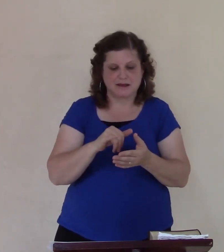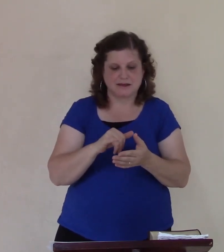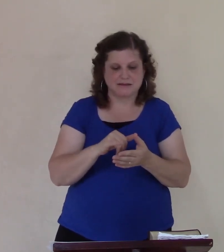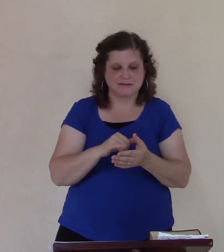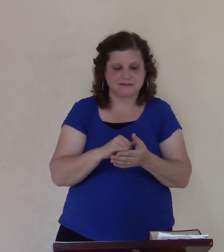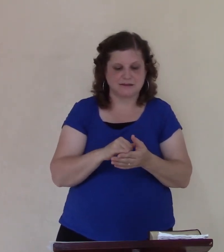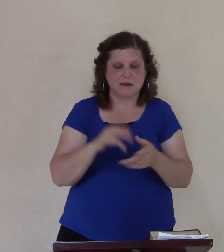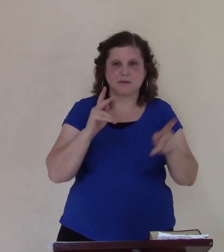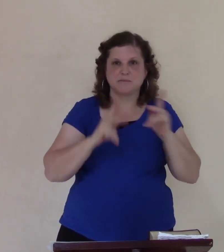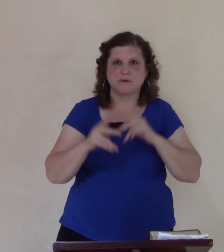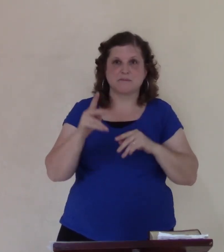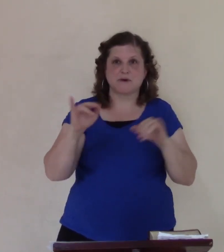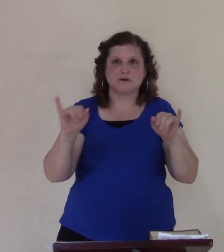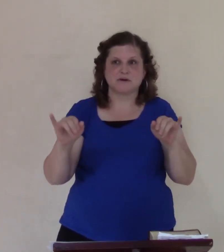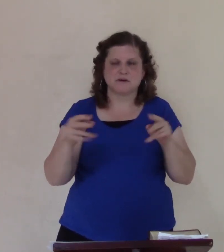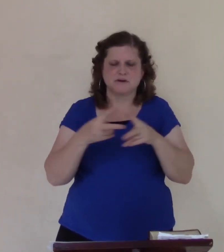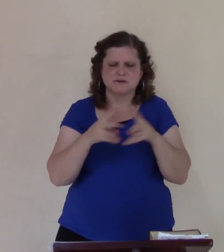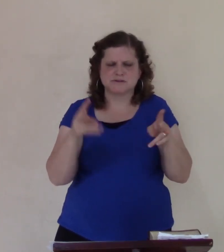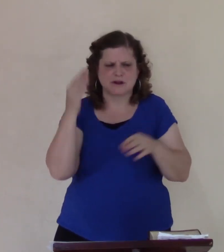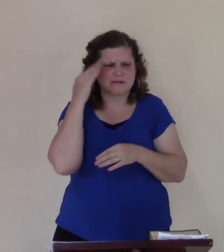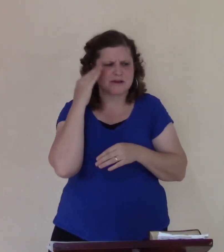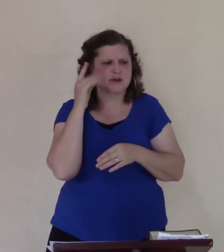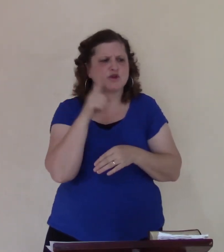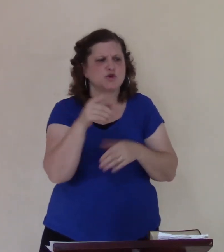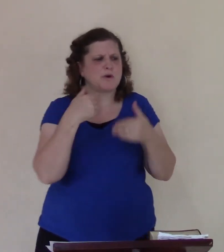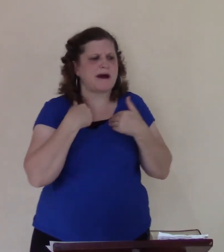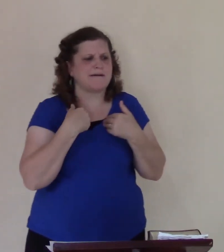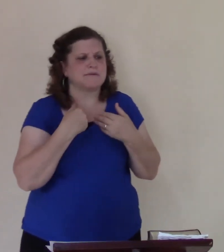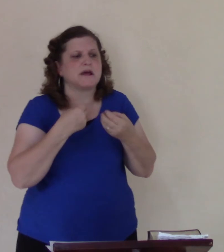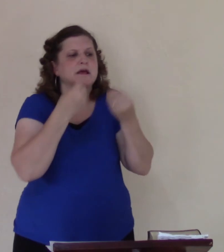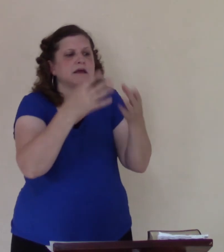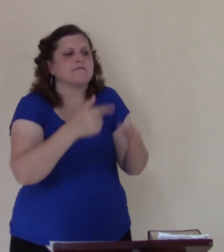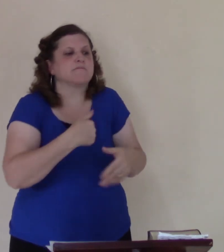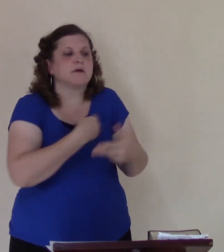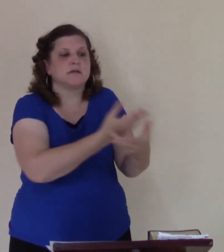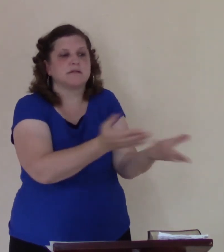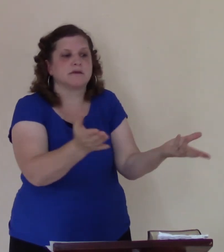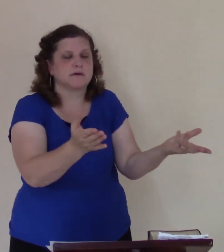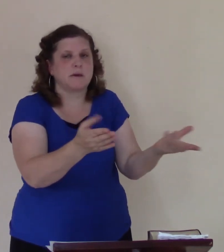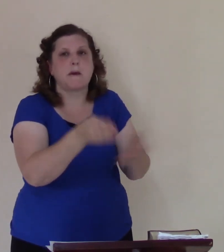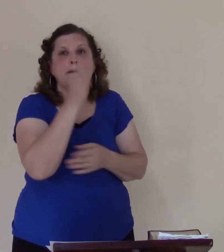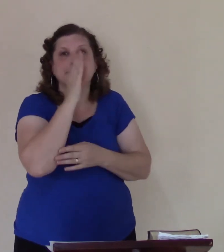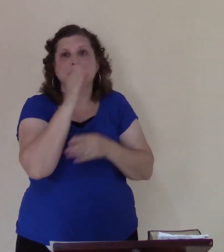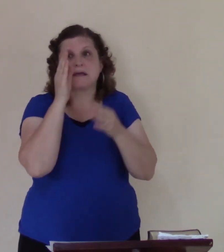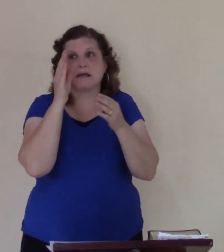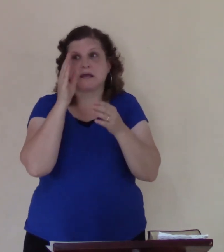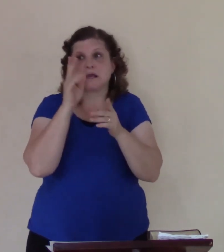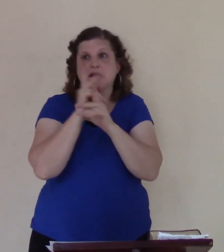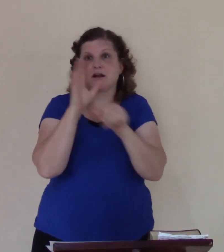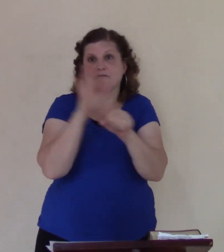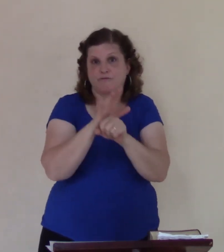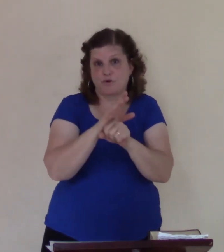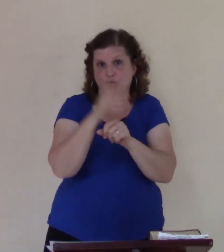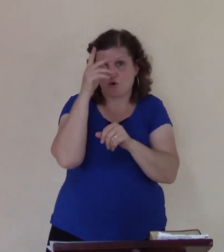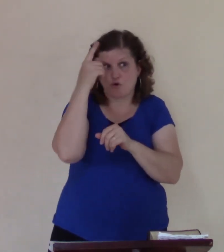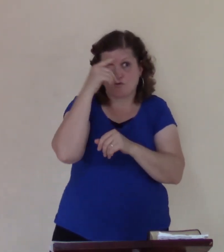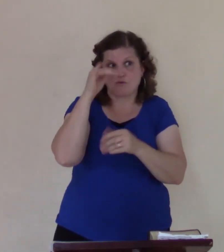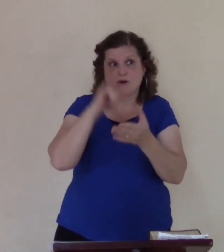people start thinking you owning but be careful for that attitude because if you want government to own food if you want government to give you all these free